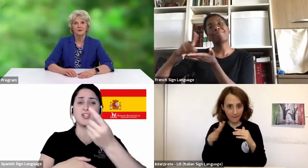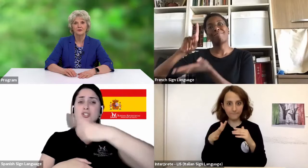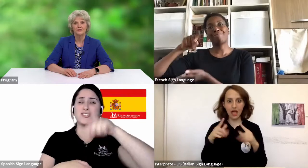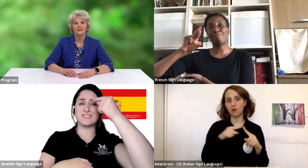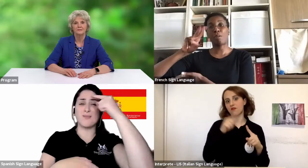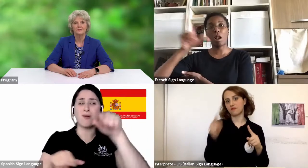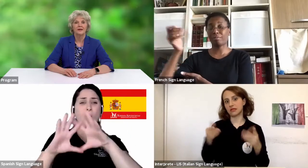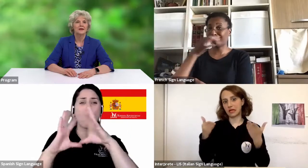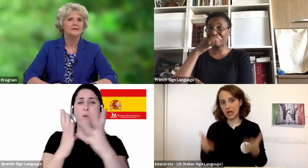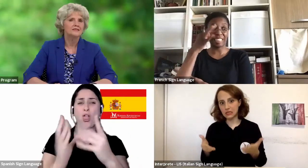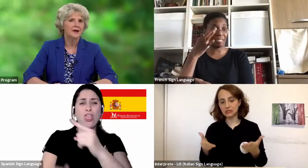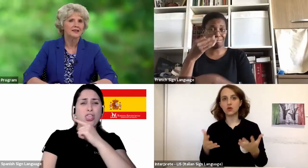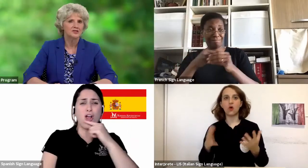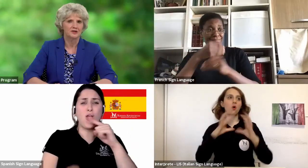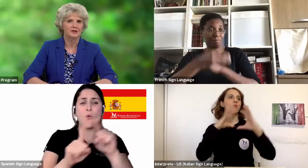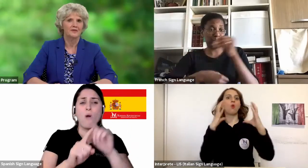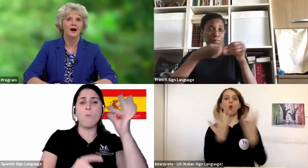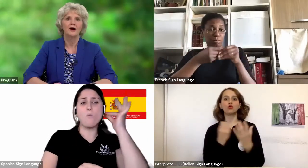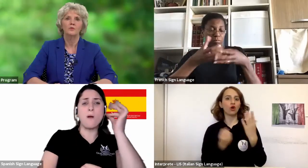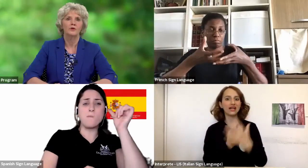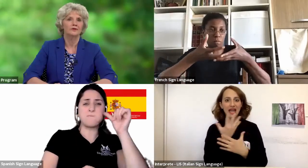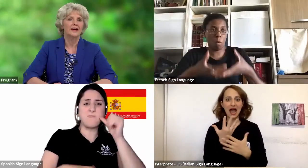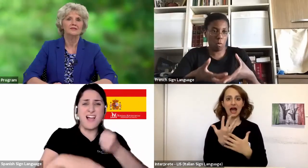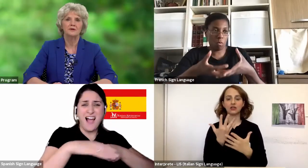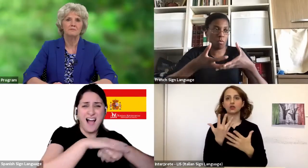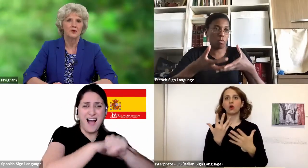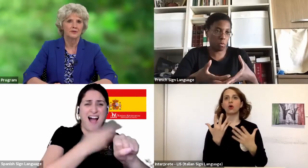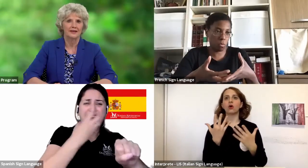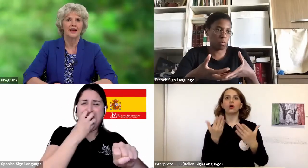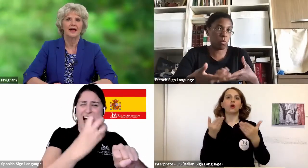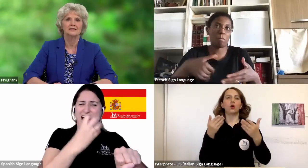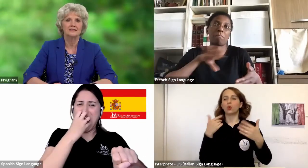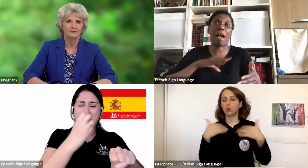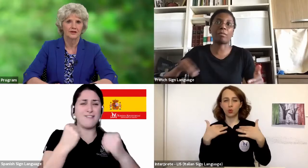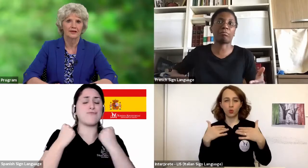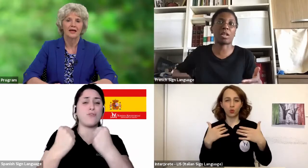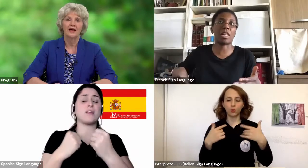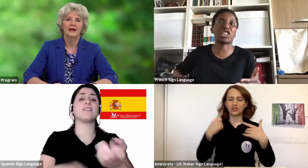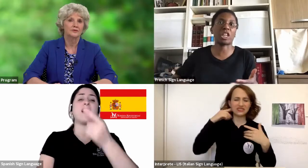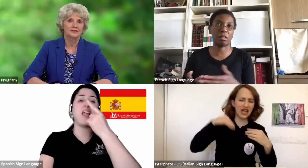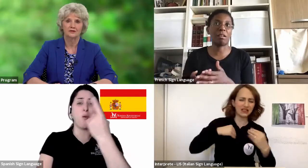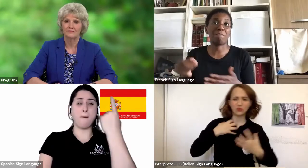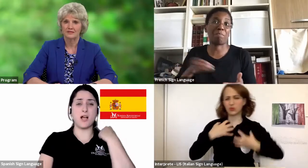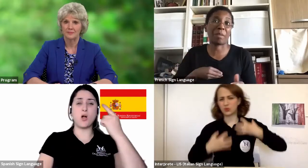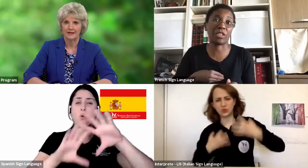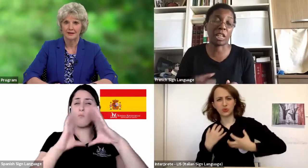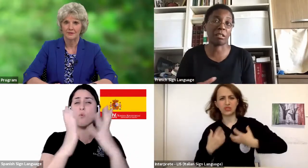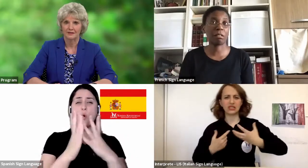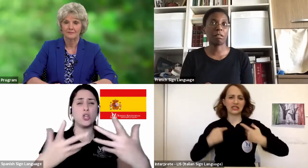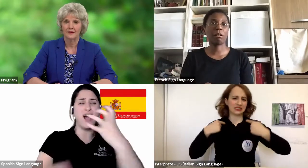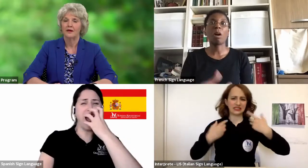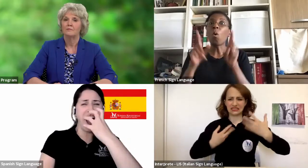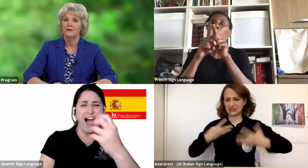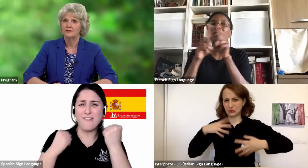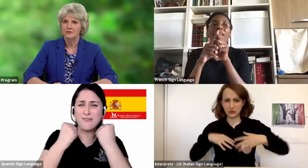childbirth. This past year, our world has been moaning and suffering as a result of this pandemic.